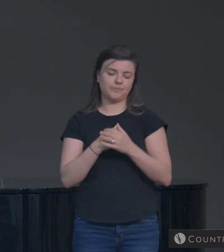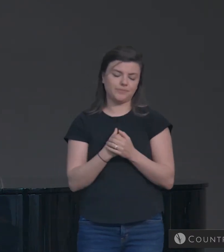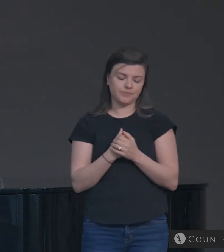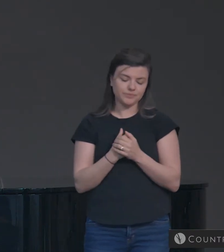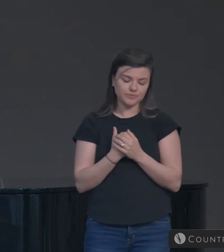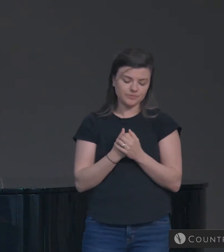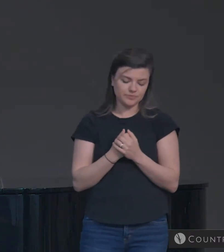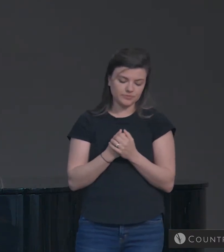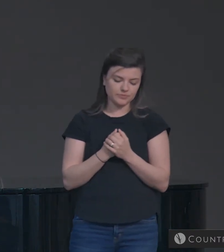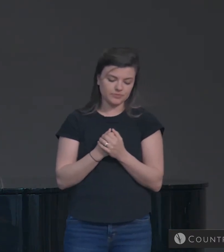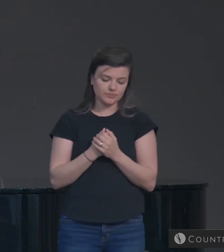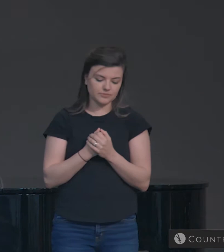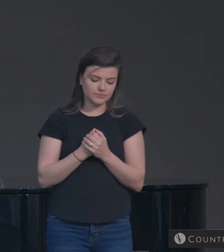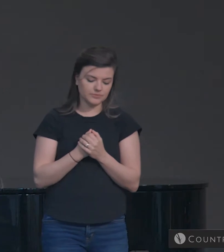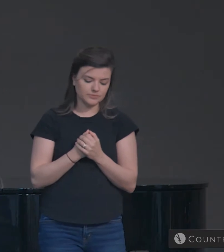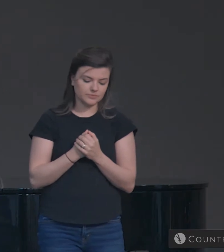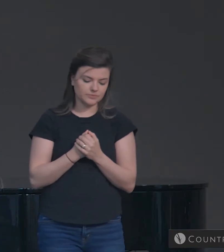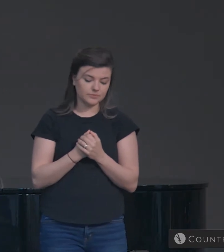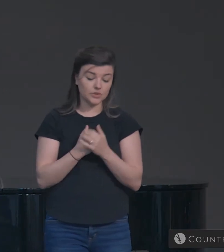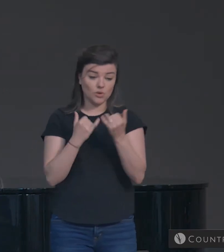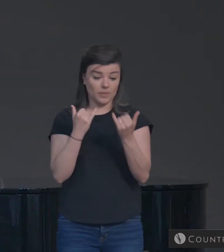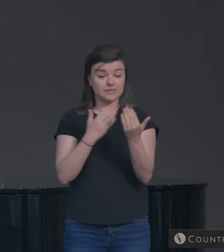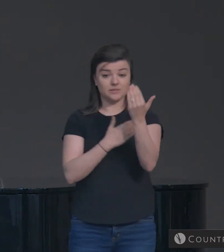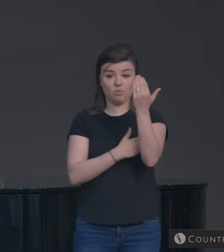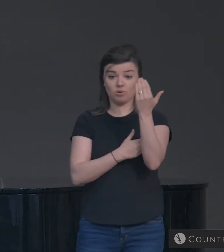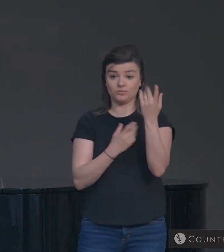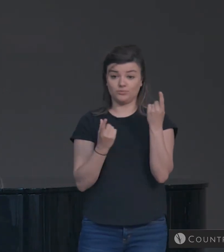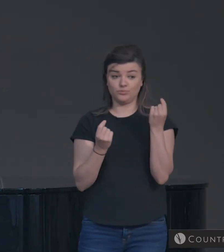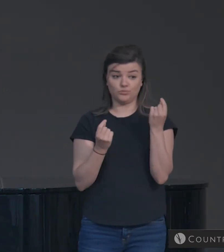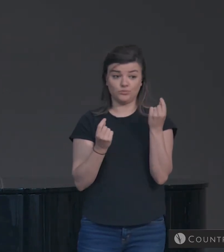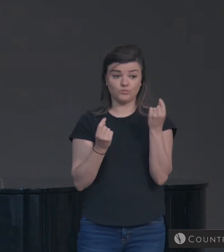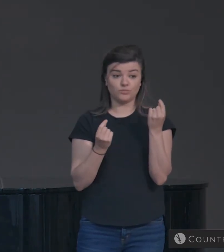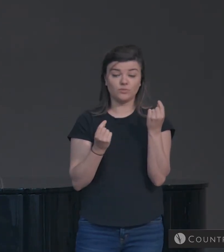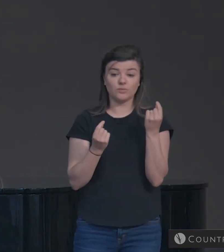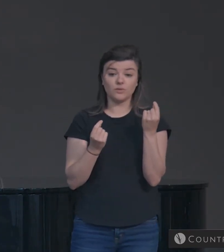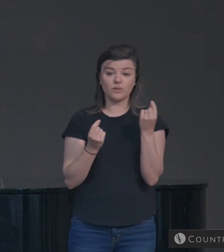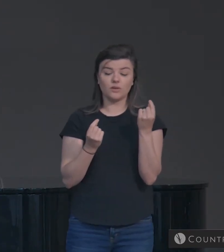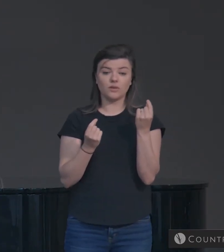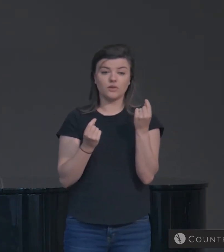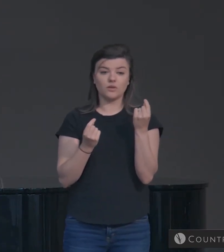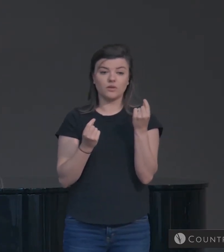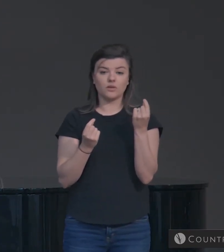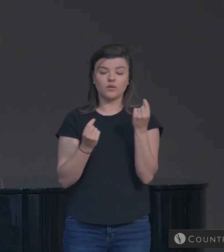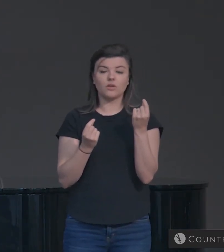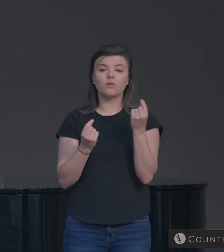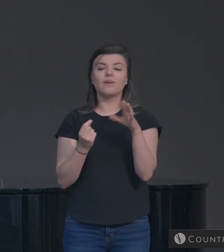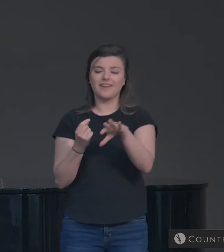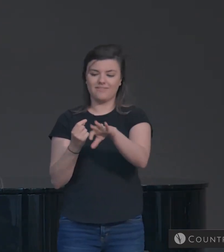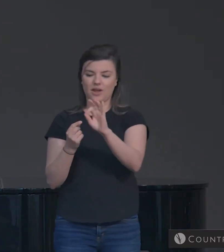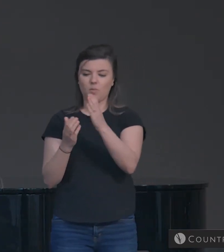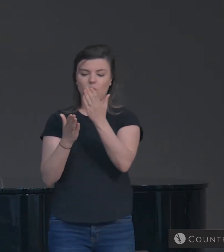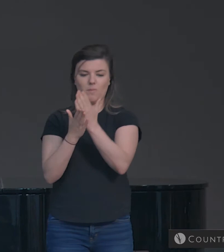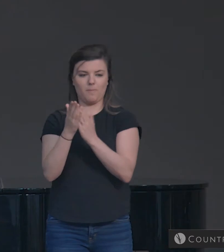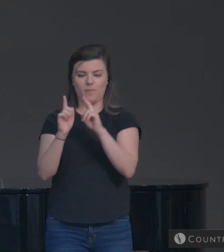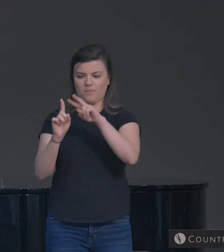Growing in the true knowledge of grace provides stability. And so this morning, what we're going to do is we're going to take one aspect of that, and we're going to see what's